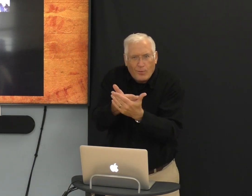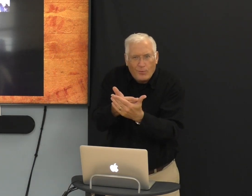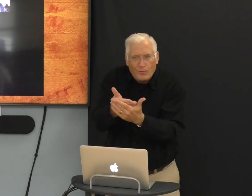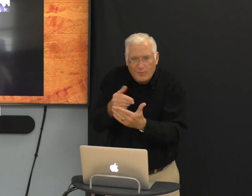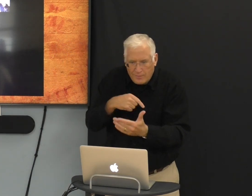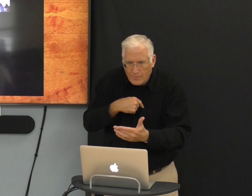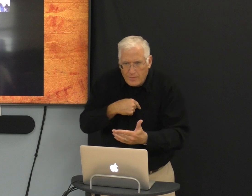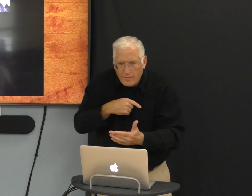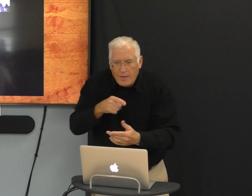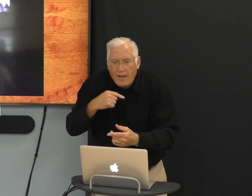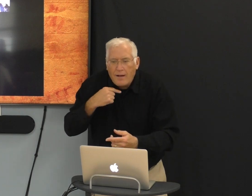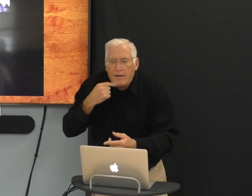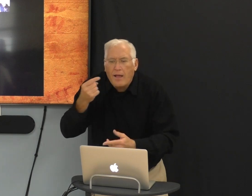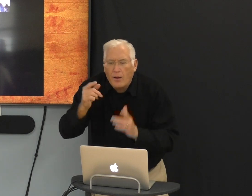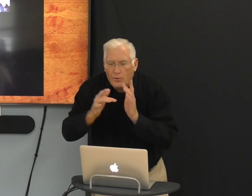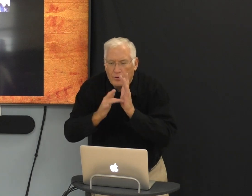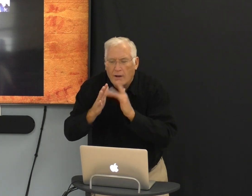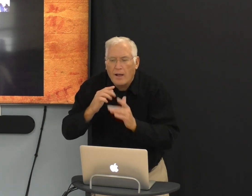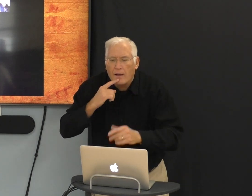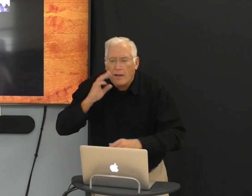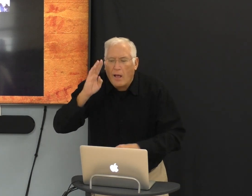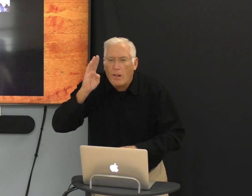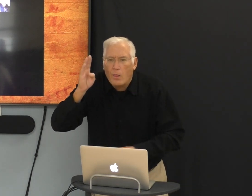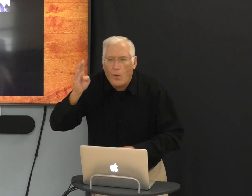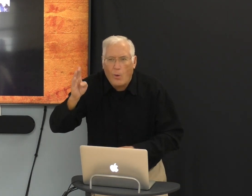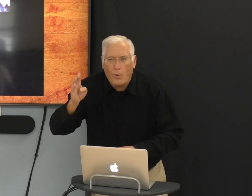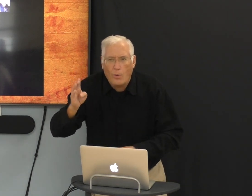He's going to feel so close. Tell Jesus, I said hello.